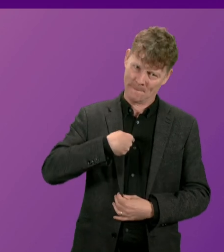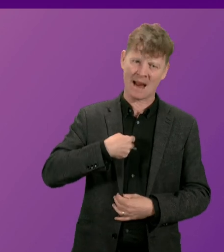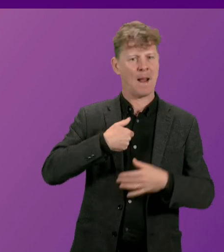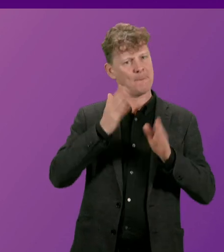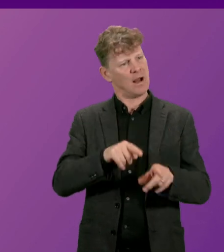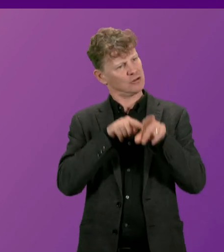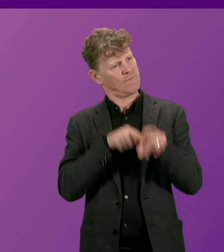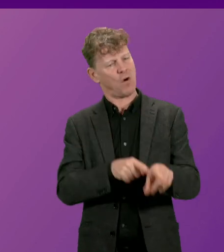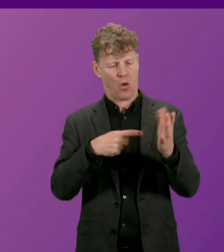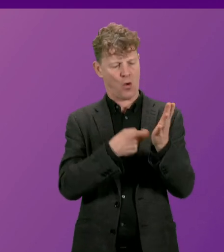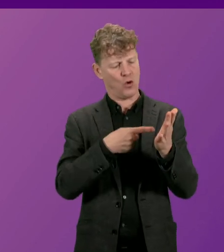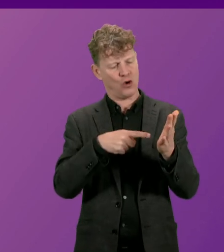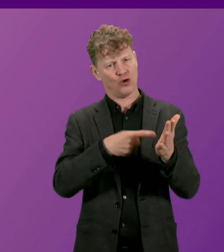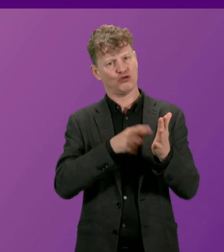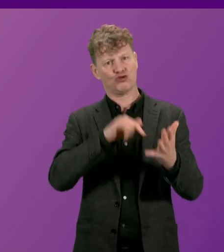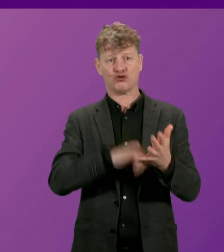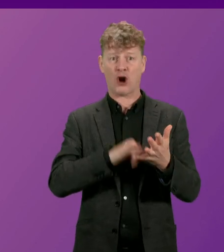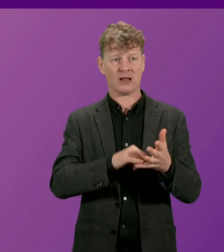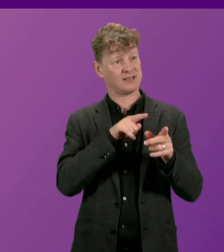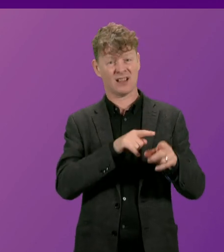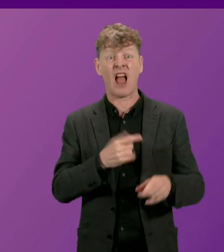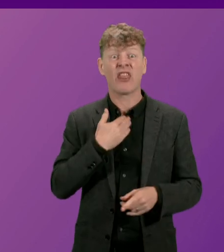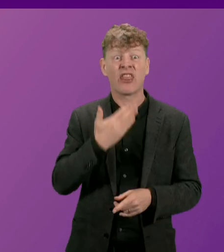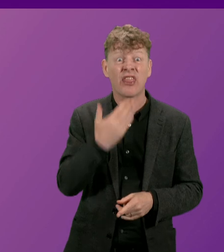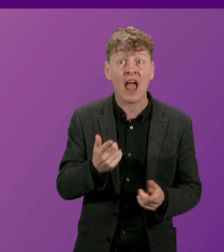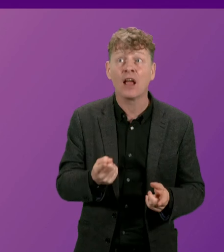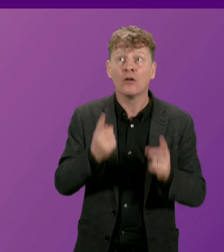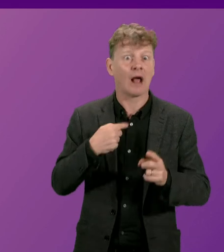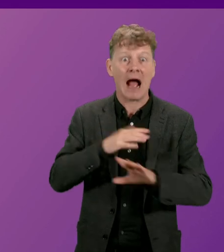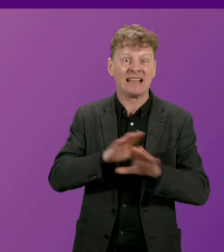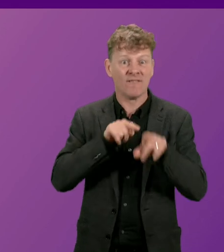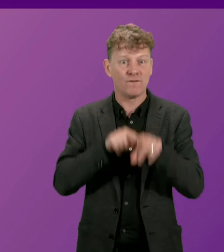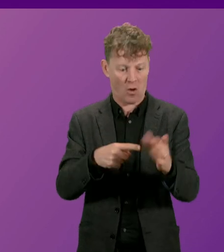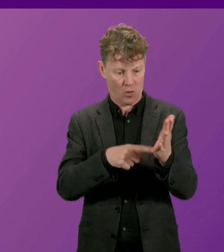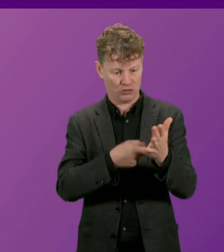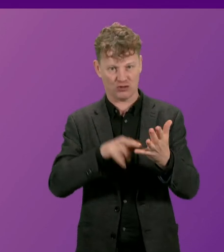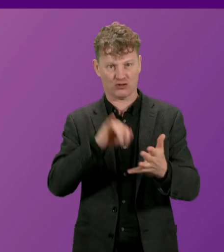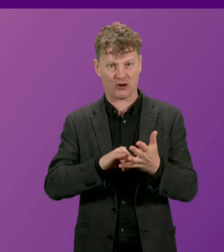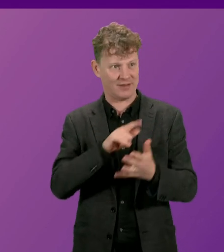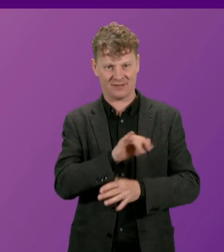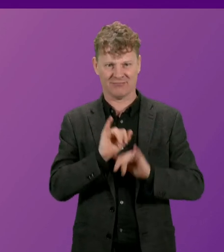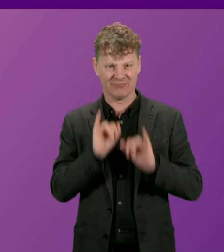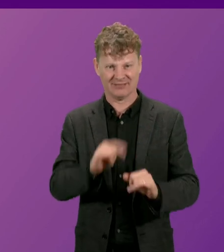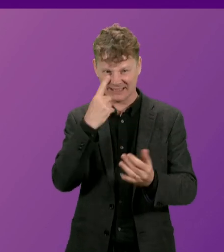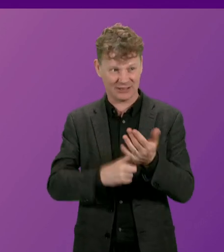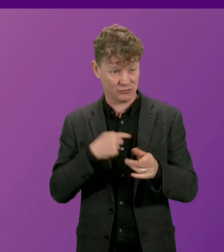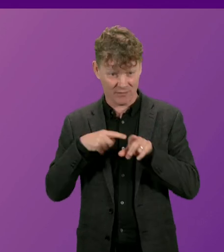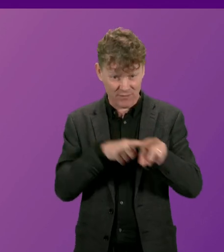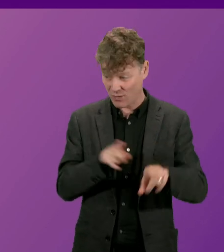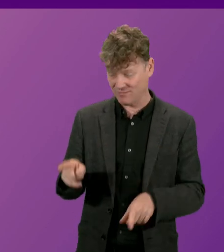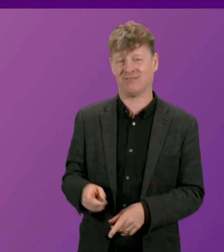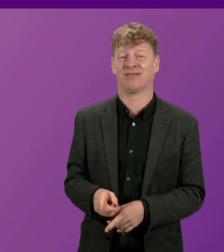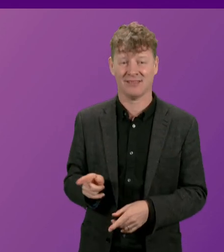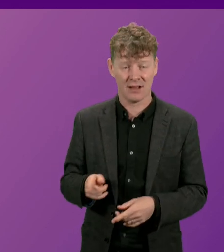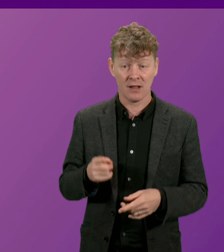Liz Truss's footsteps. Thank goodness I never did that in any of my decisions. So what I will say